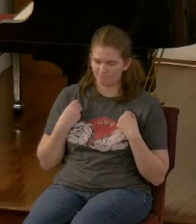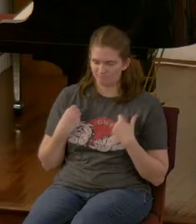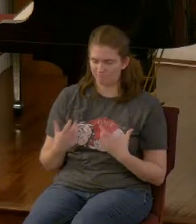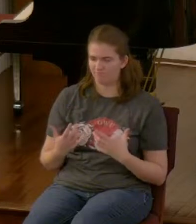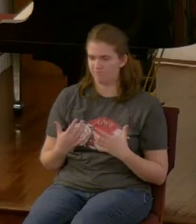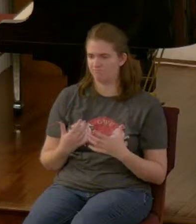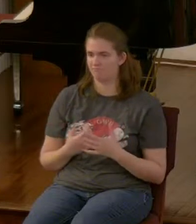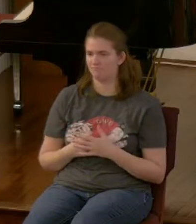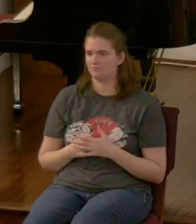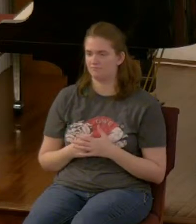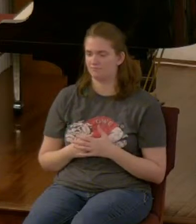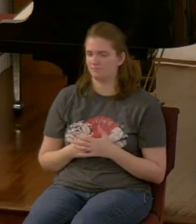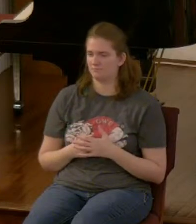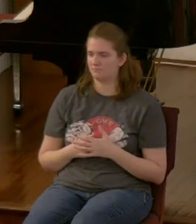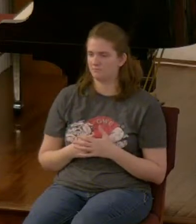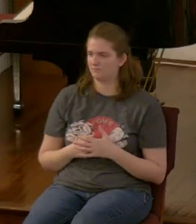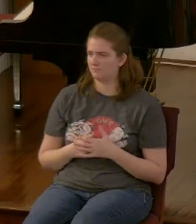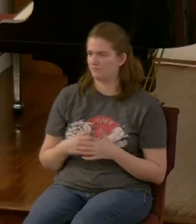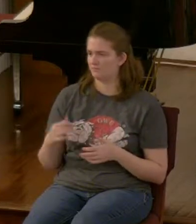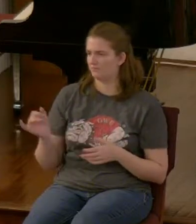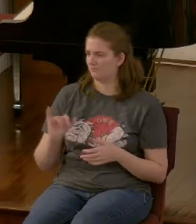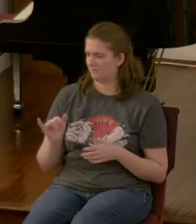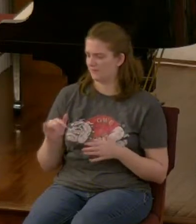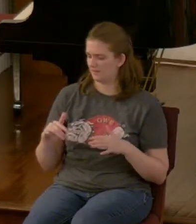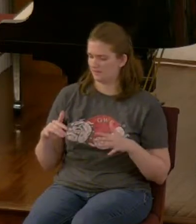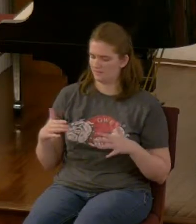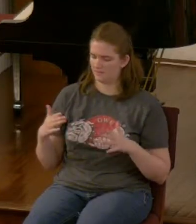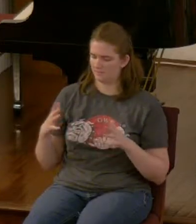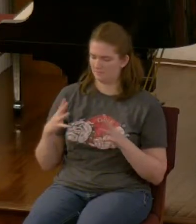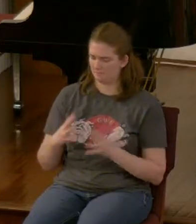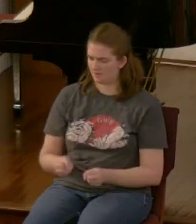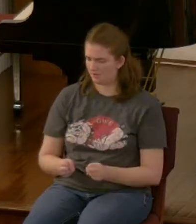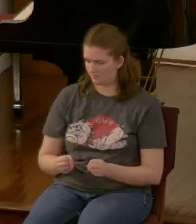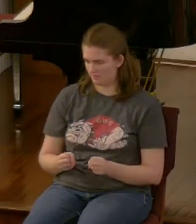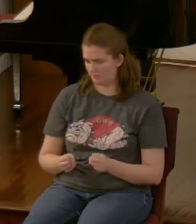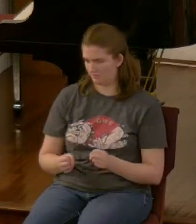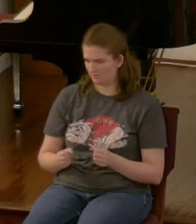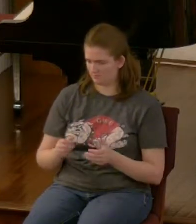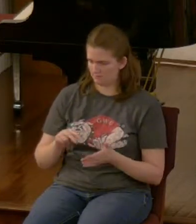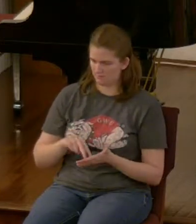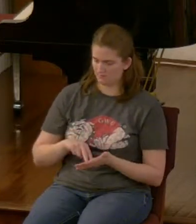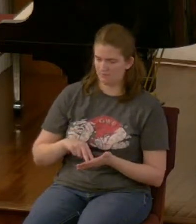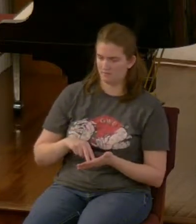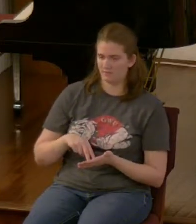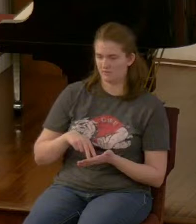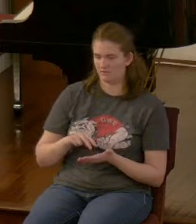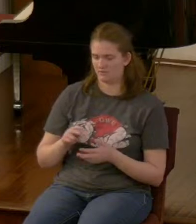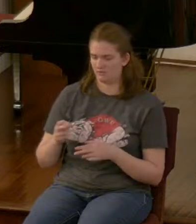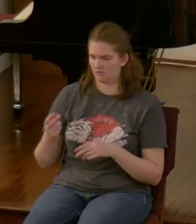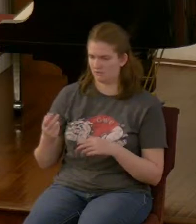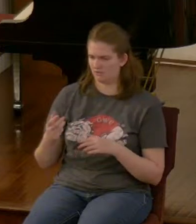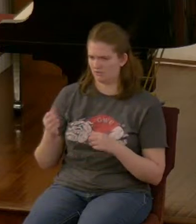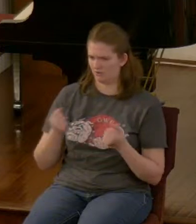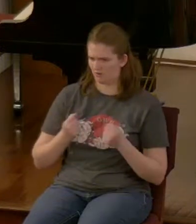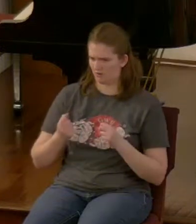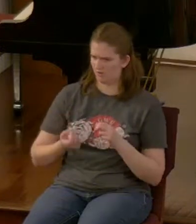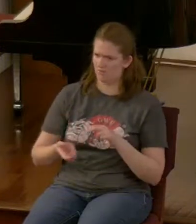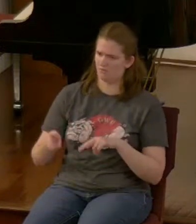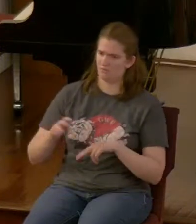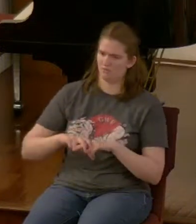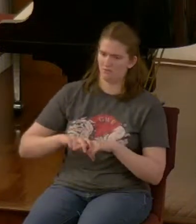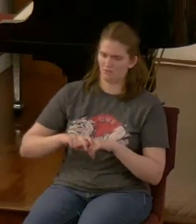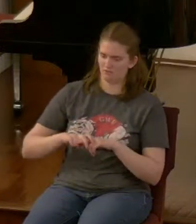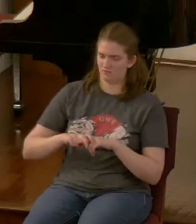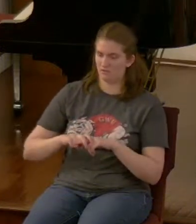you know you rub your pants you get in and out of your car and you slide across the seat at the same place every time